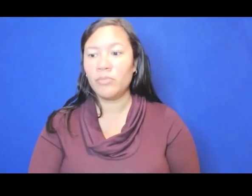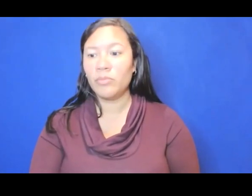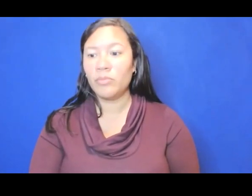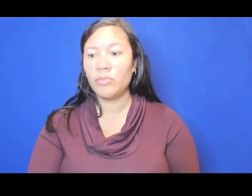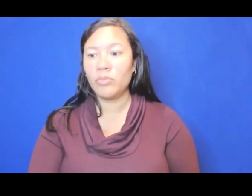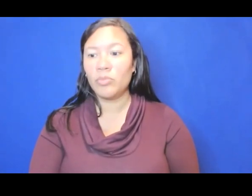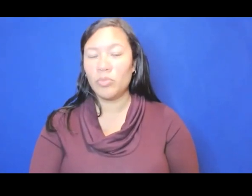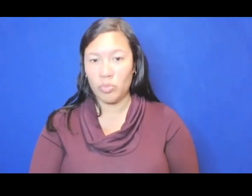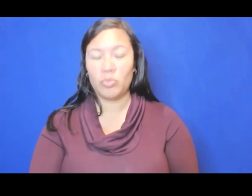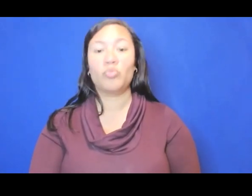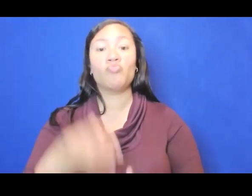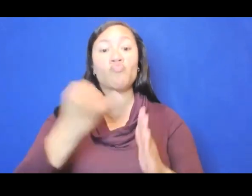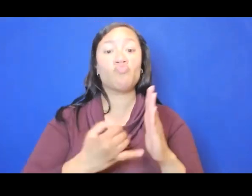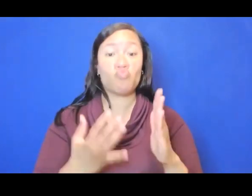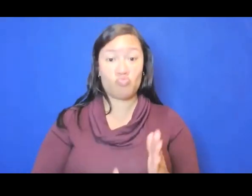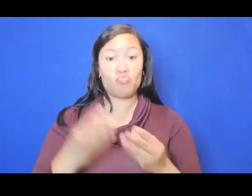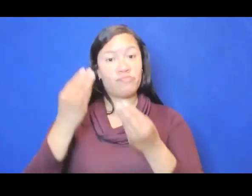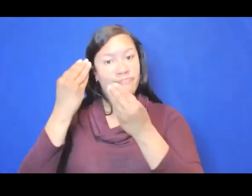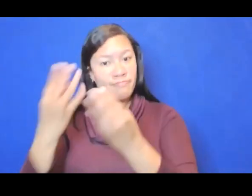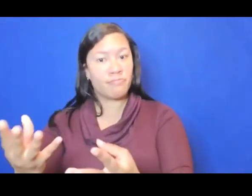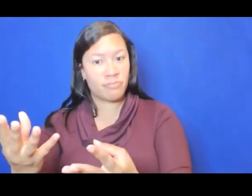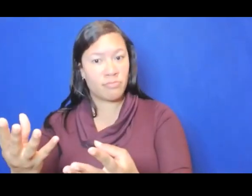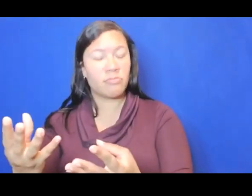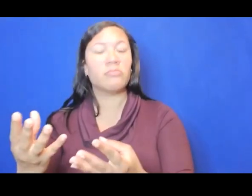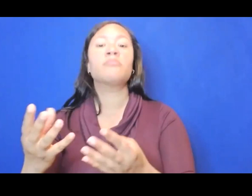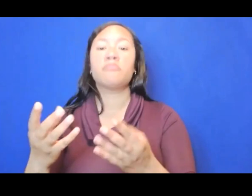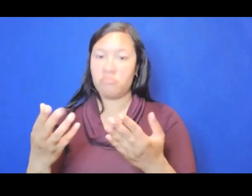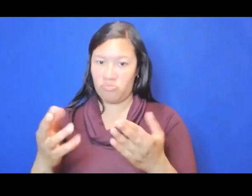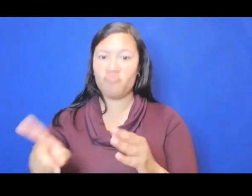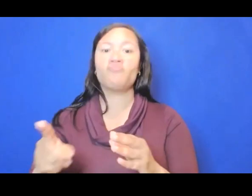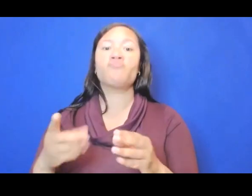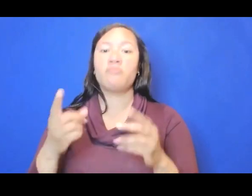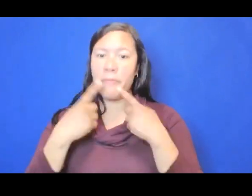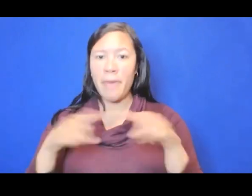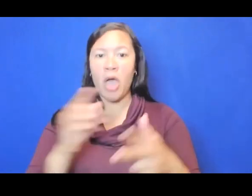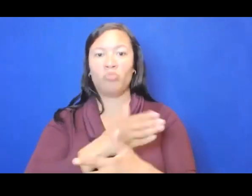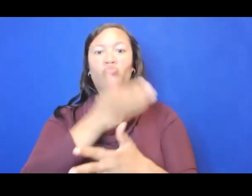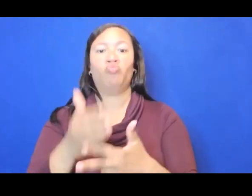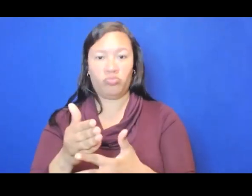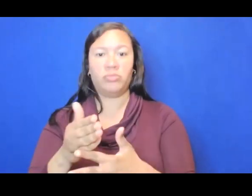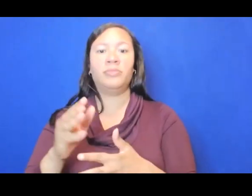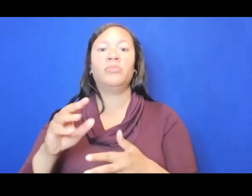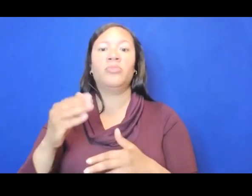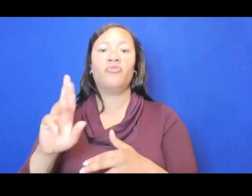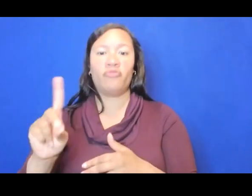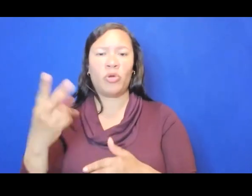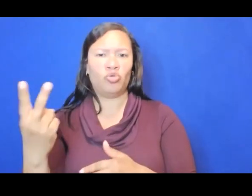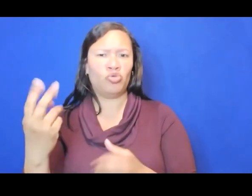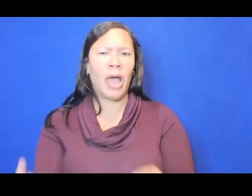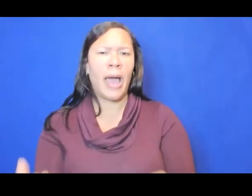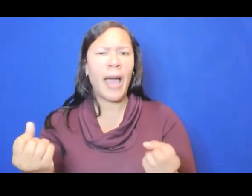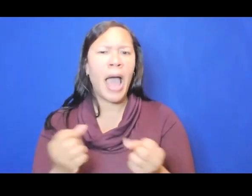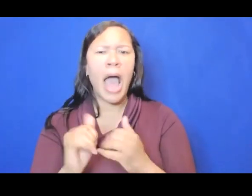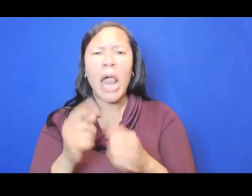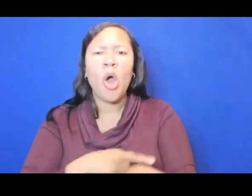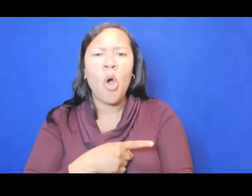After artists have been notified for proceeding to round two, how much time will there be to provide those materials? That's a good question. You'll have